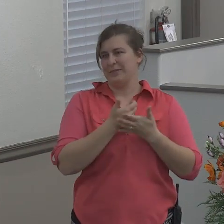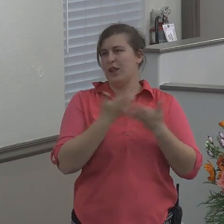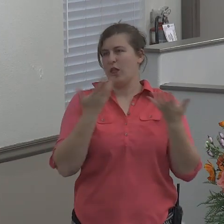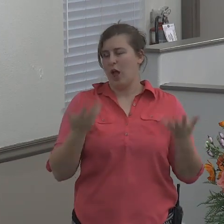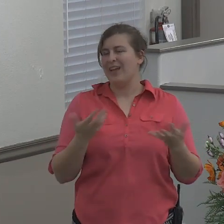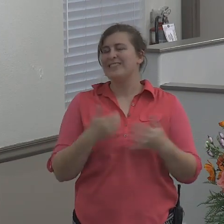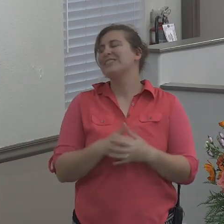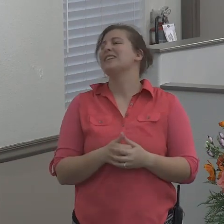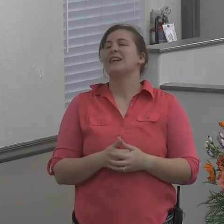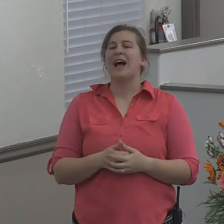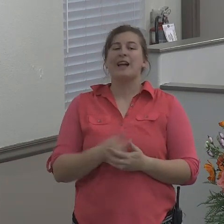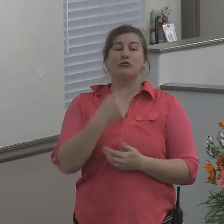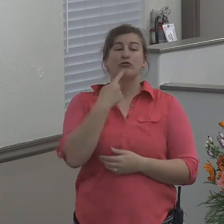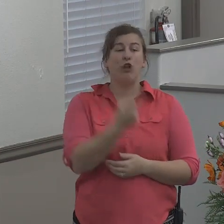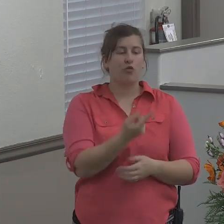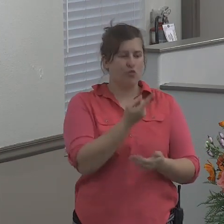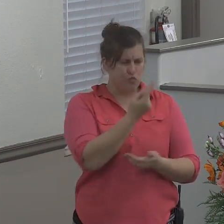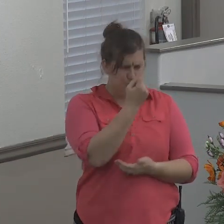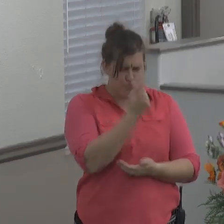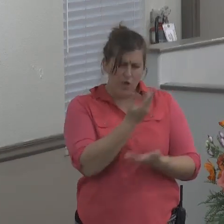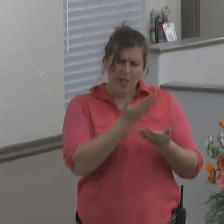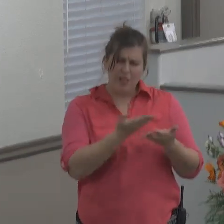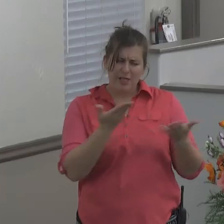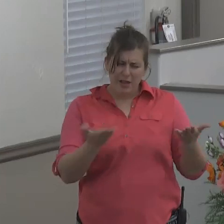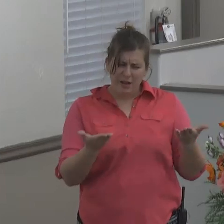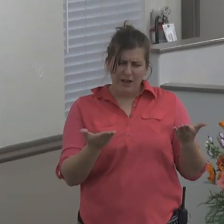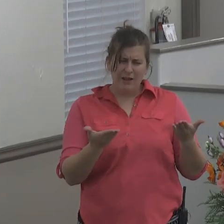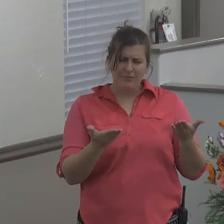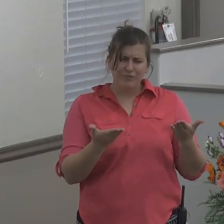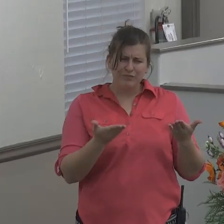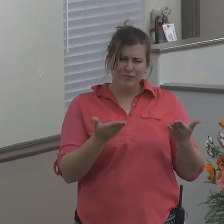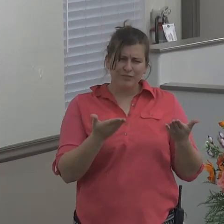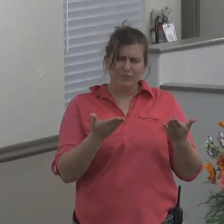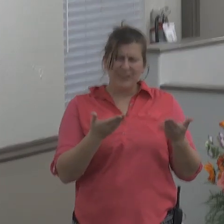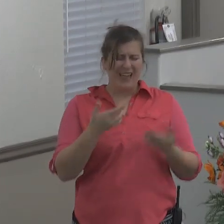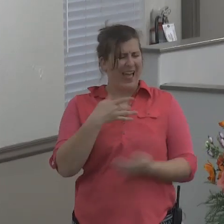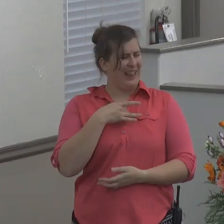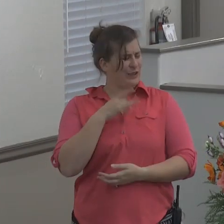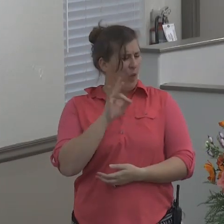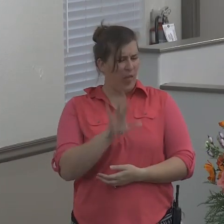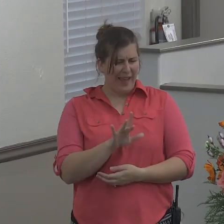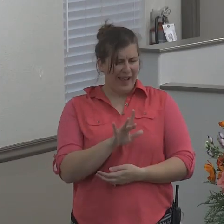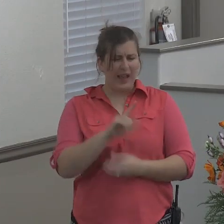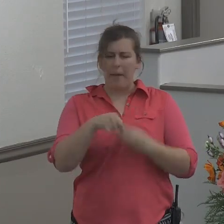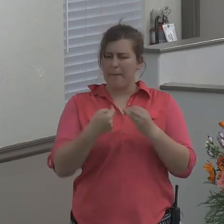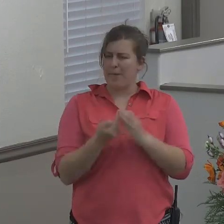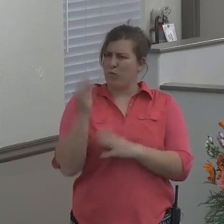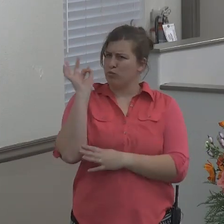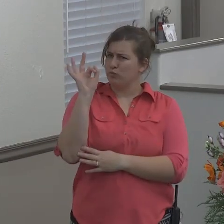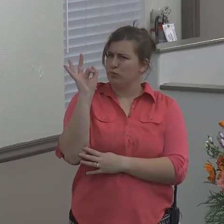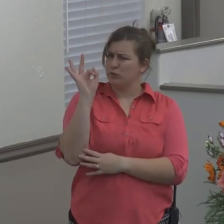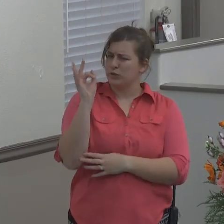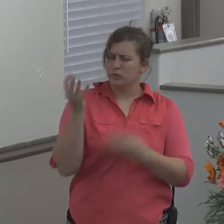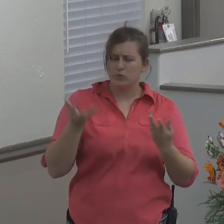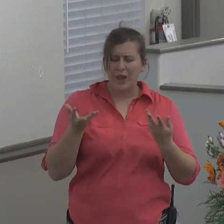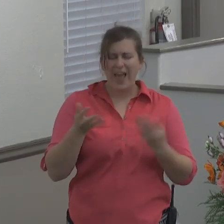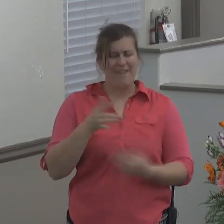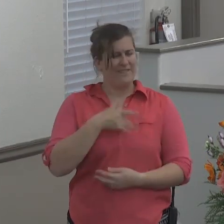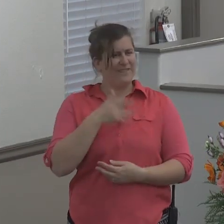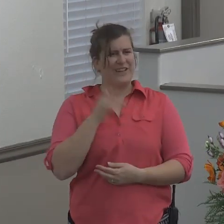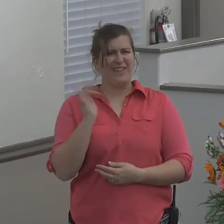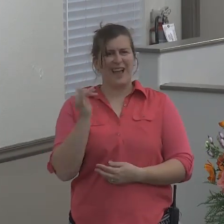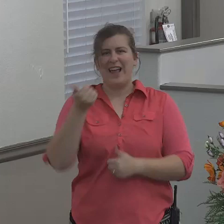her, said, you know, one thing, the main thing I don't like about preaching is I feel like